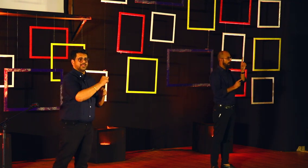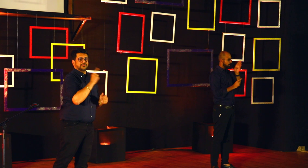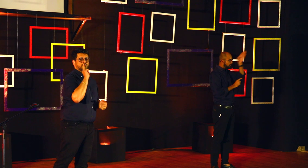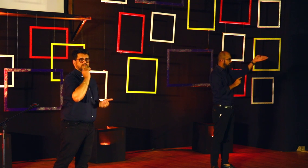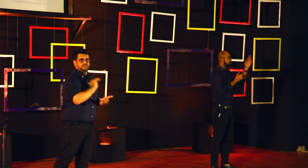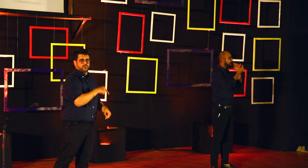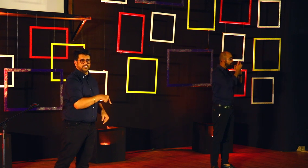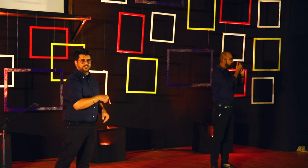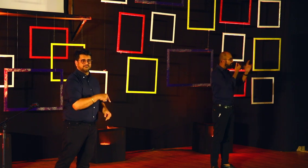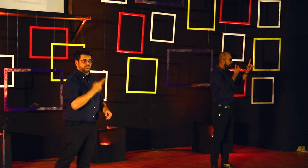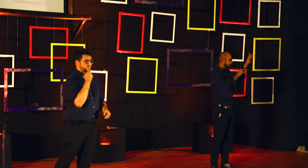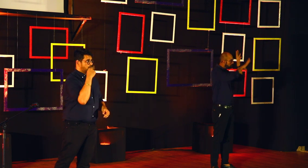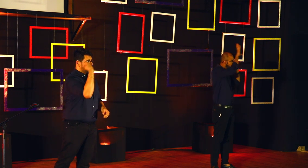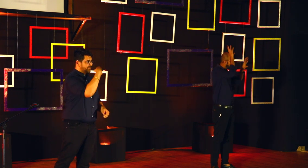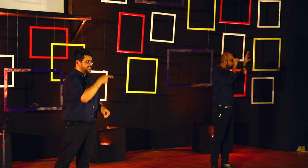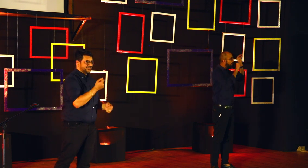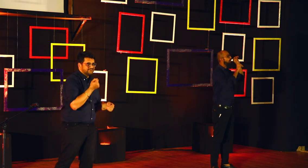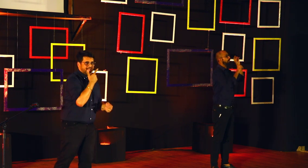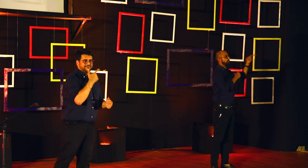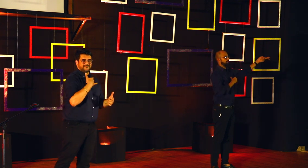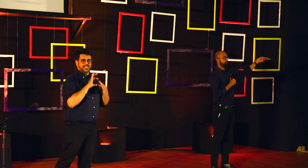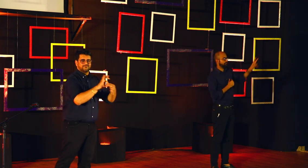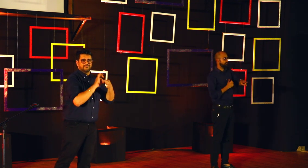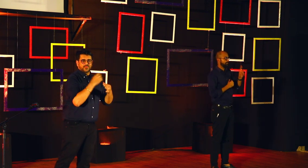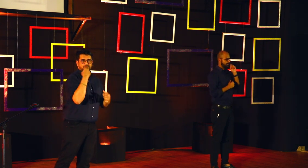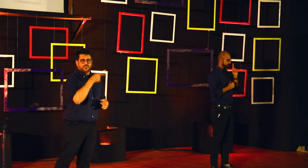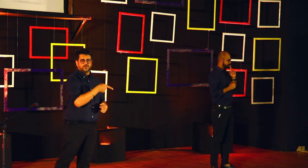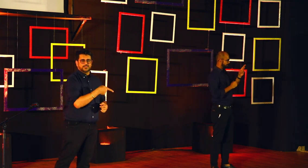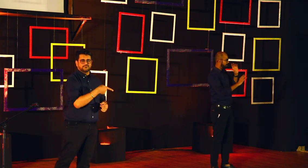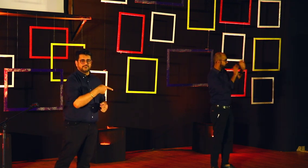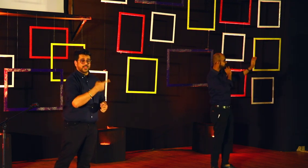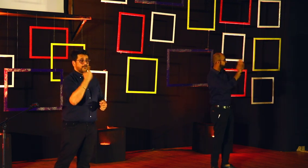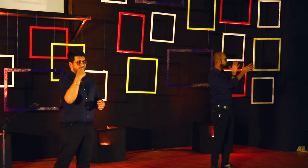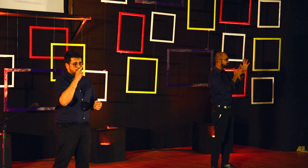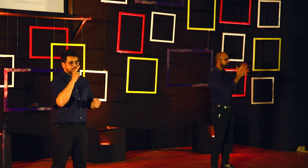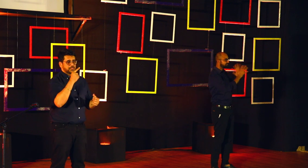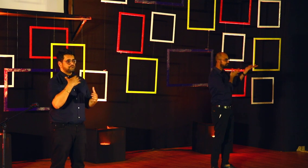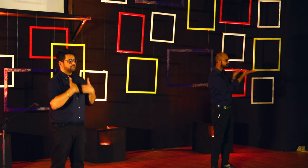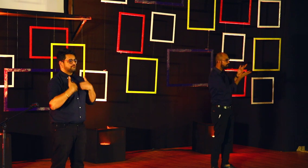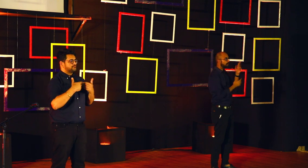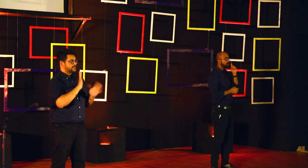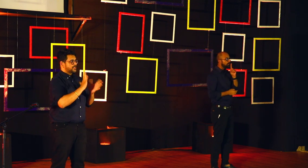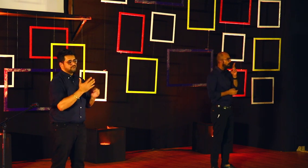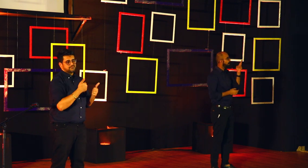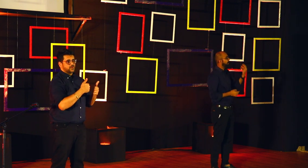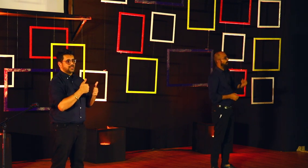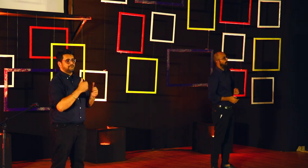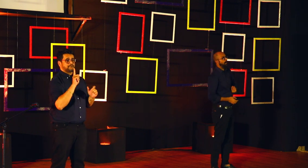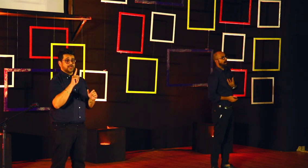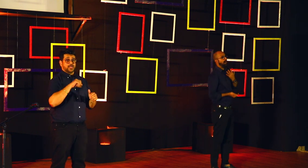has taken an ISL course. She comes back home so that she, you know, you see the boy, he is happy, he connected with his parents. But the father again is not that interested but